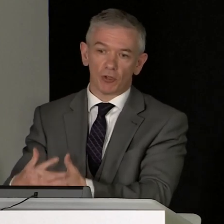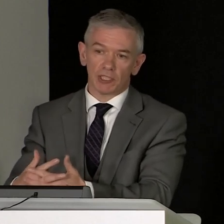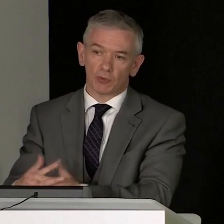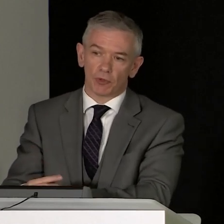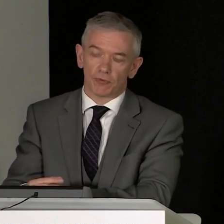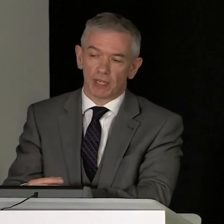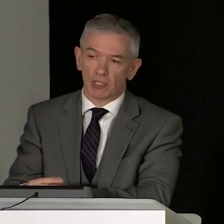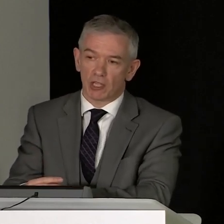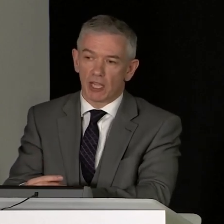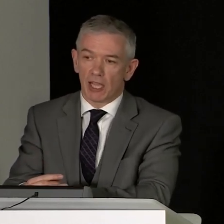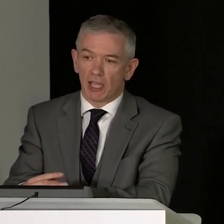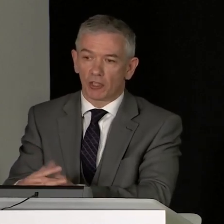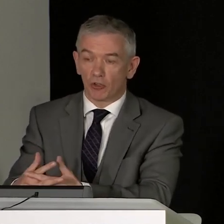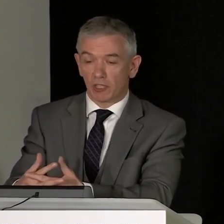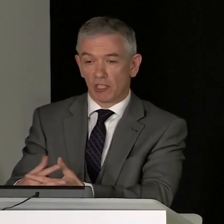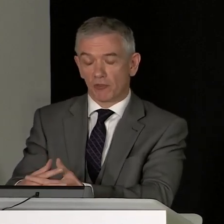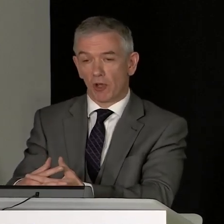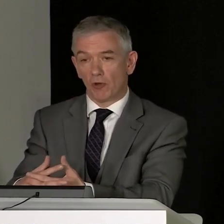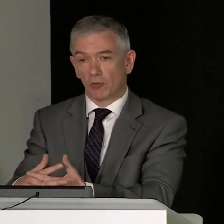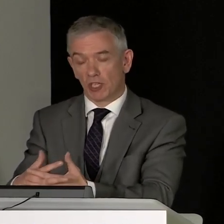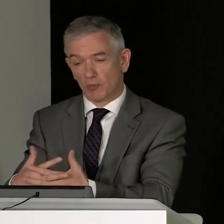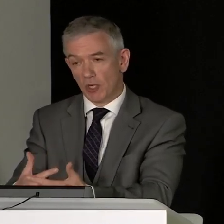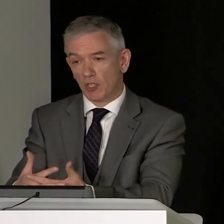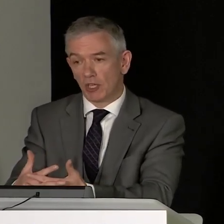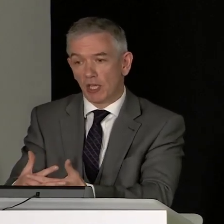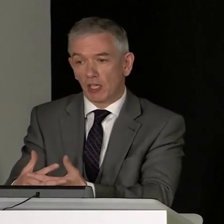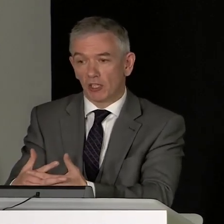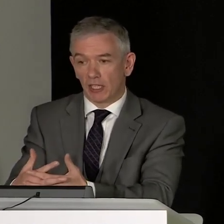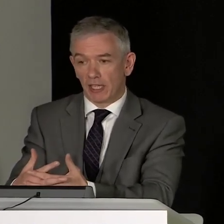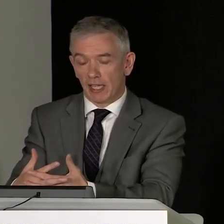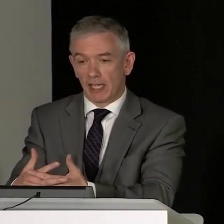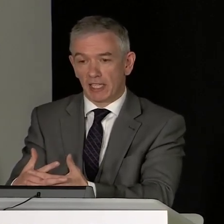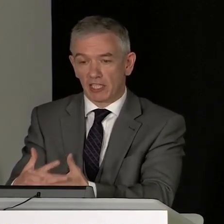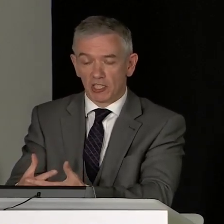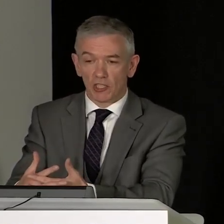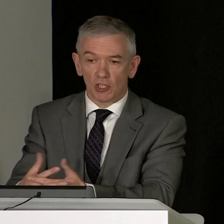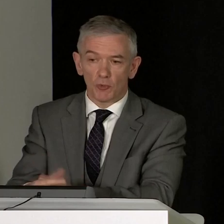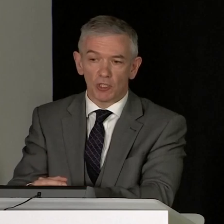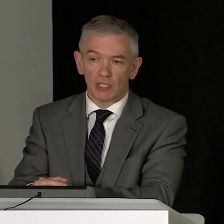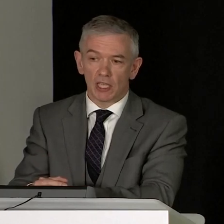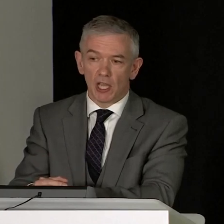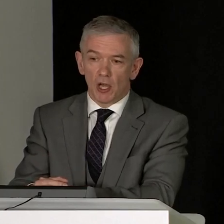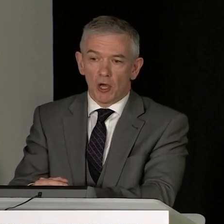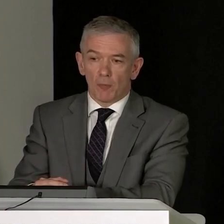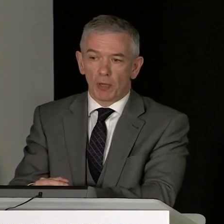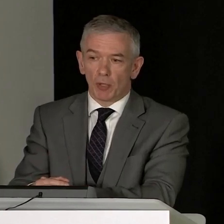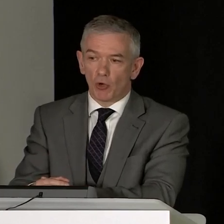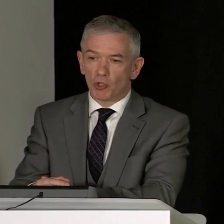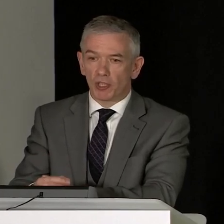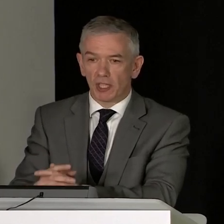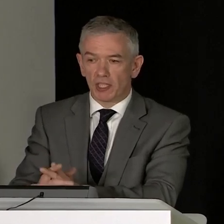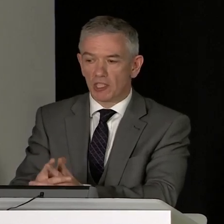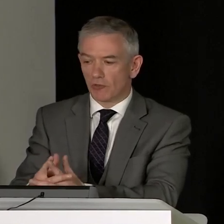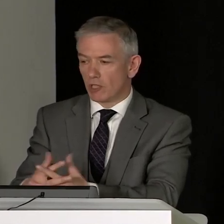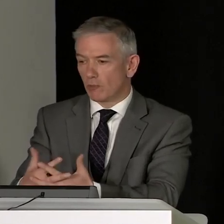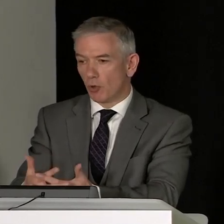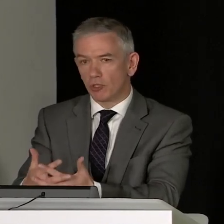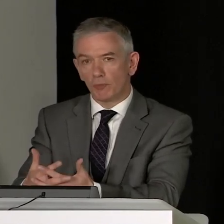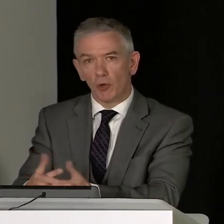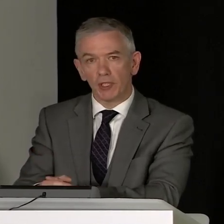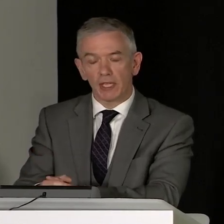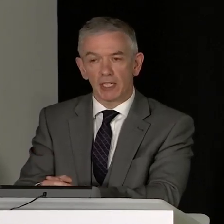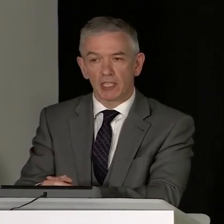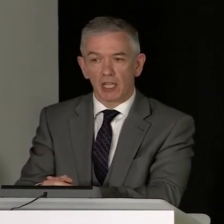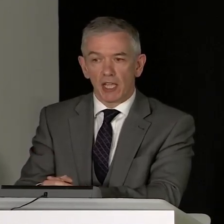if they come in contact with the virus in the context of how transmission currently sits in the community. But also I think, and this is a really